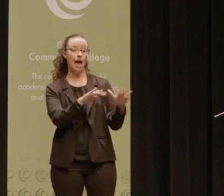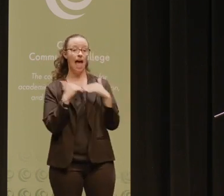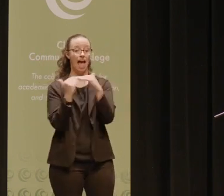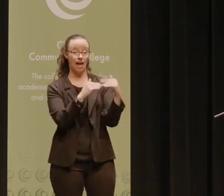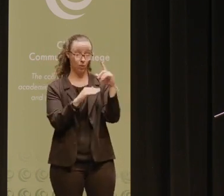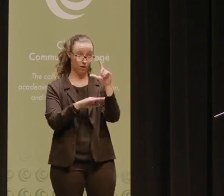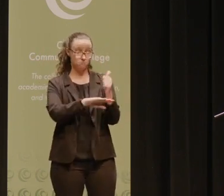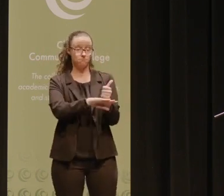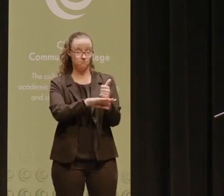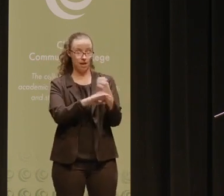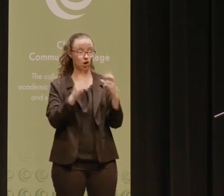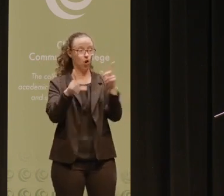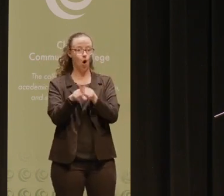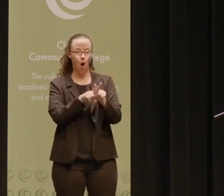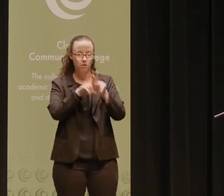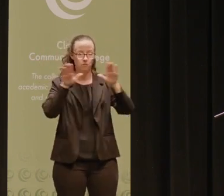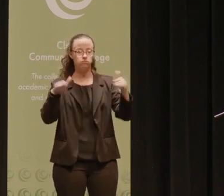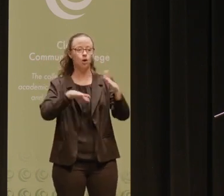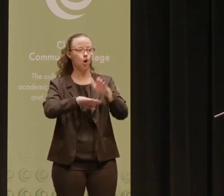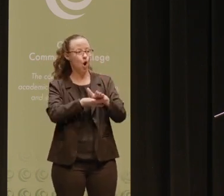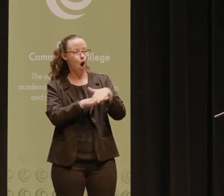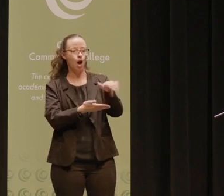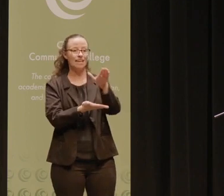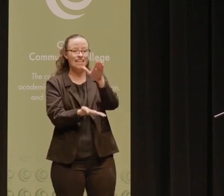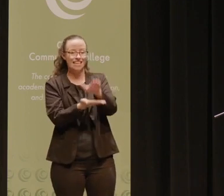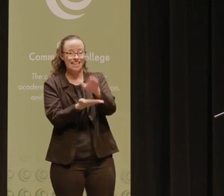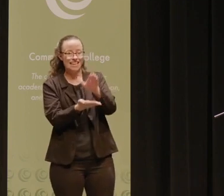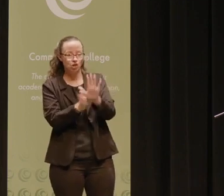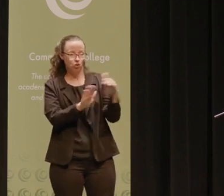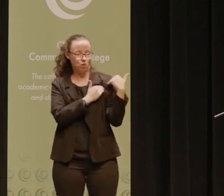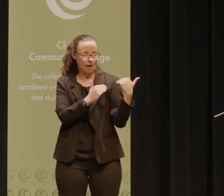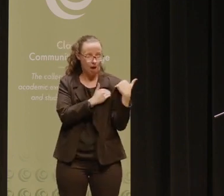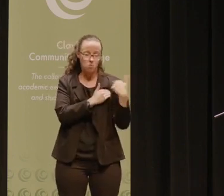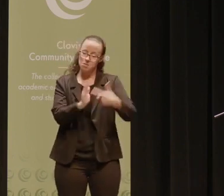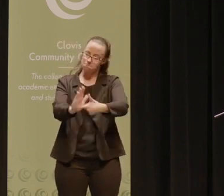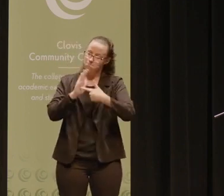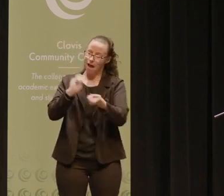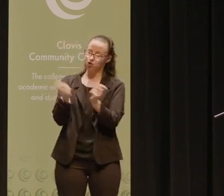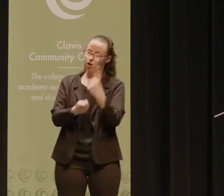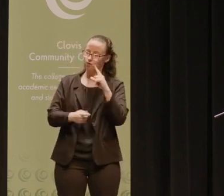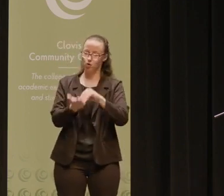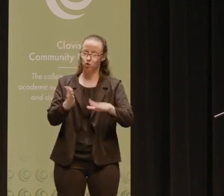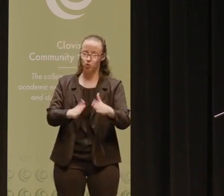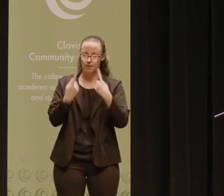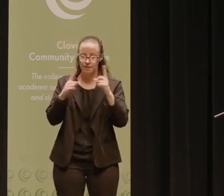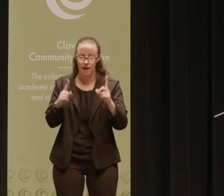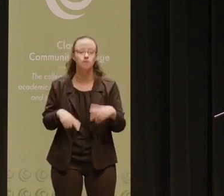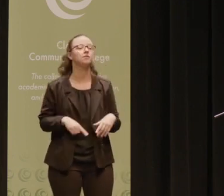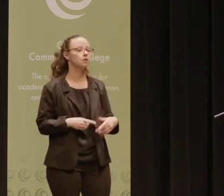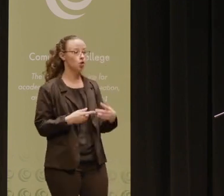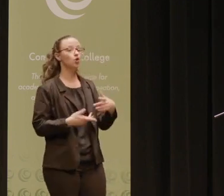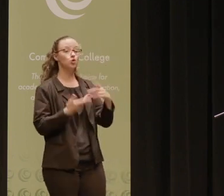educators are also institutionally focused in that they demand institutional accountability for student success and believe that student success is